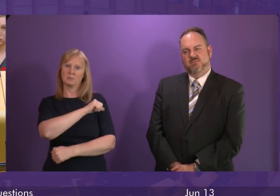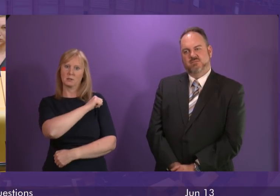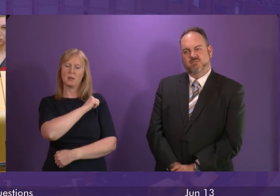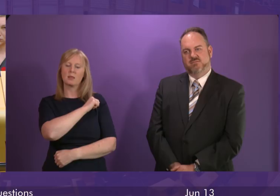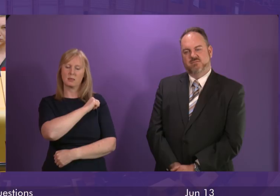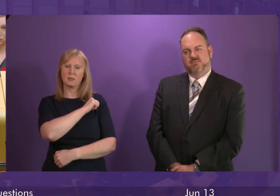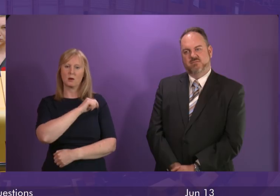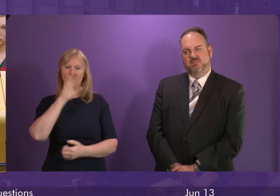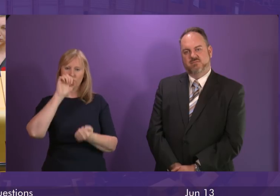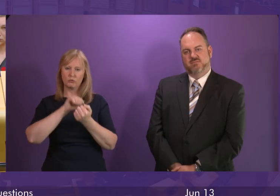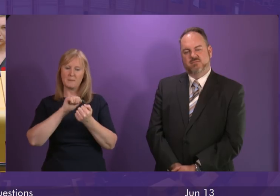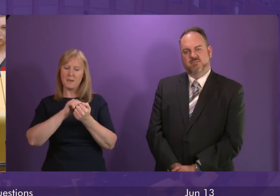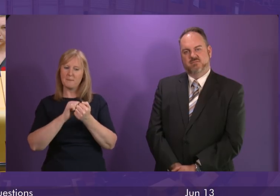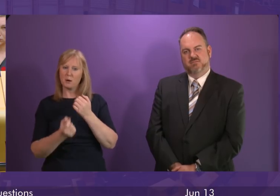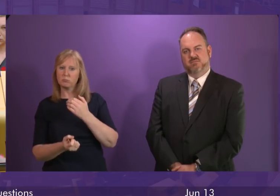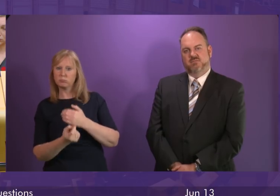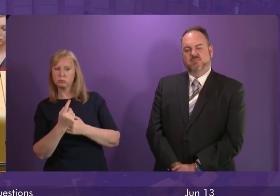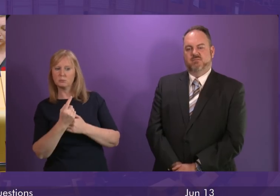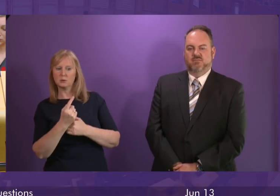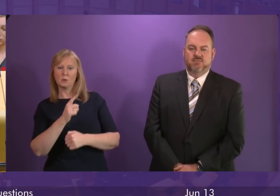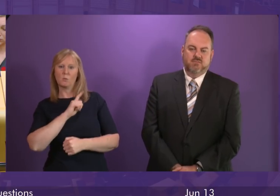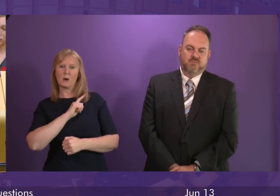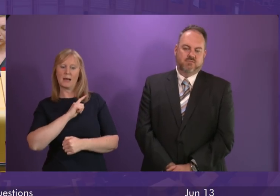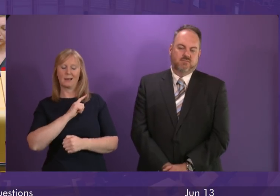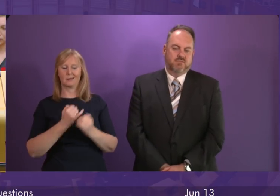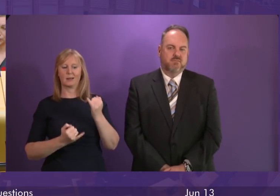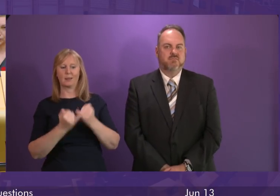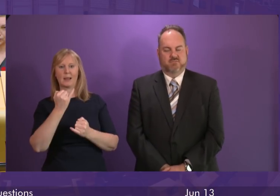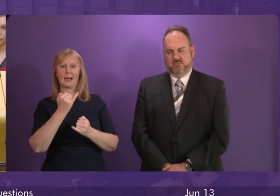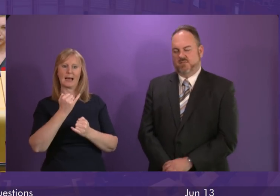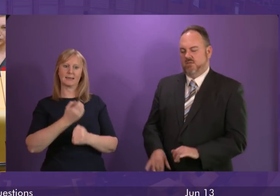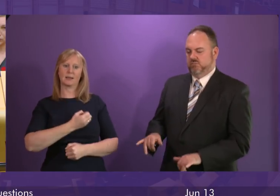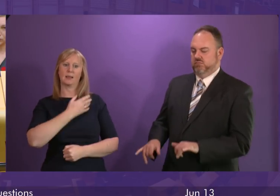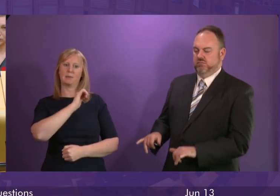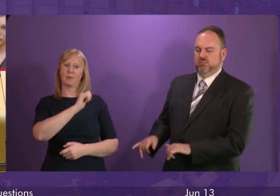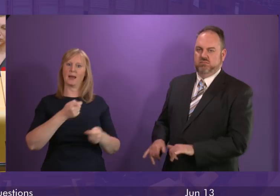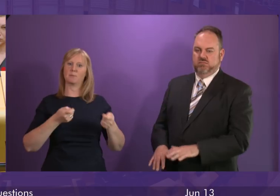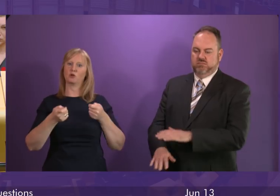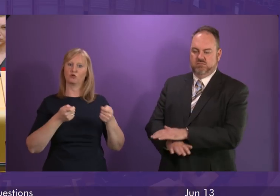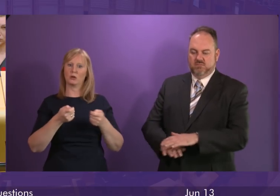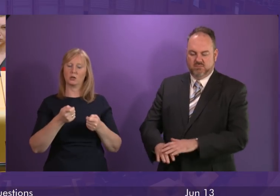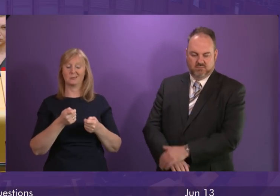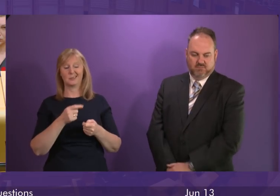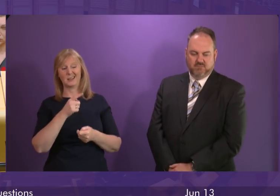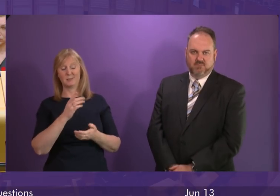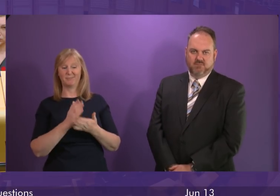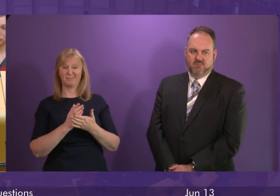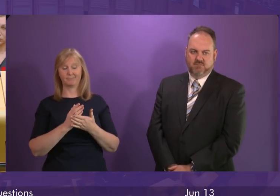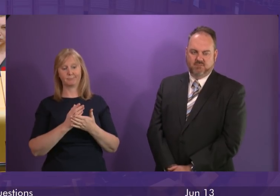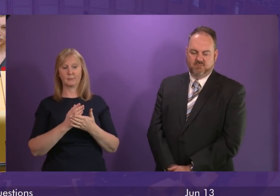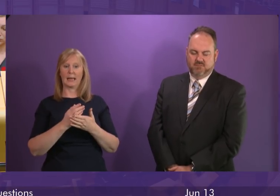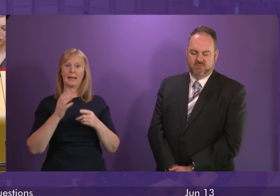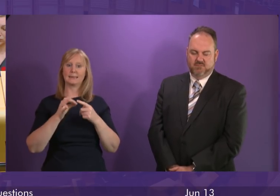I seem to remember came about under the last Labour administration so this is one of the symptoms of